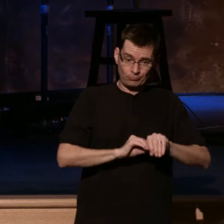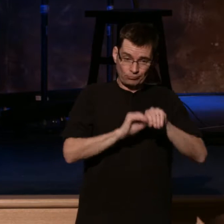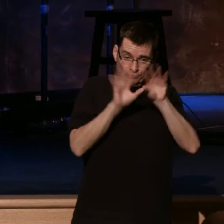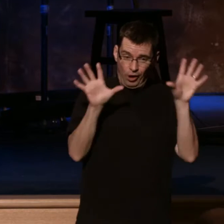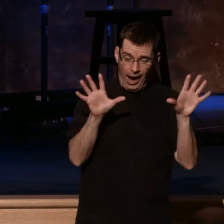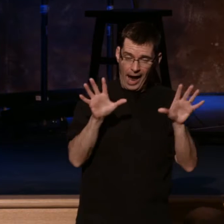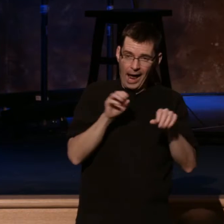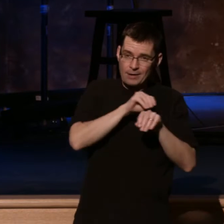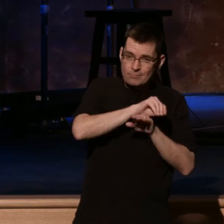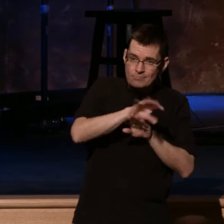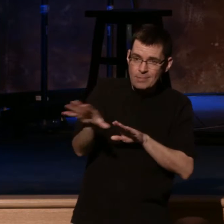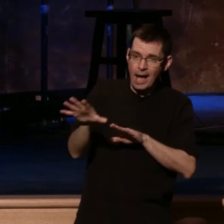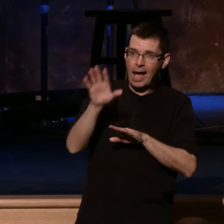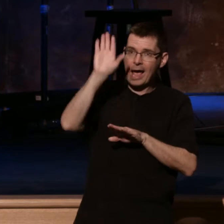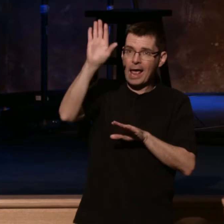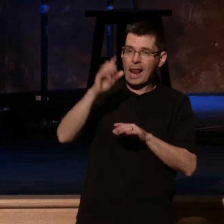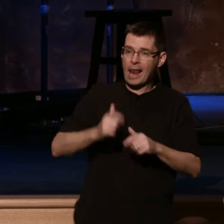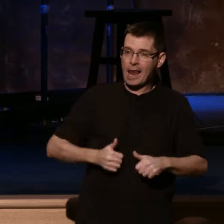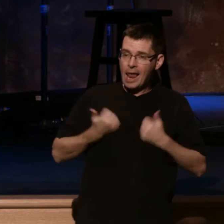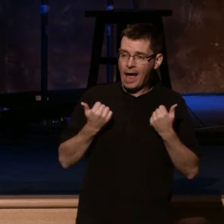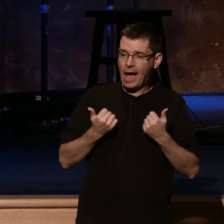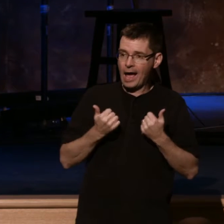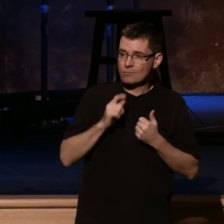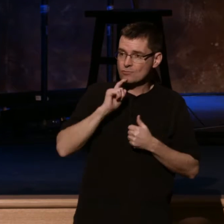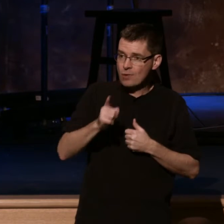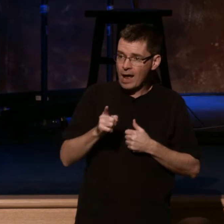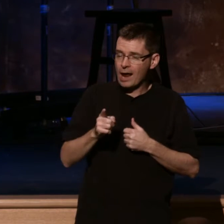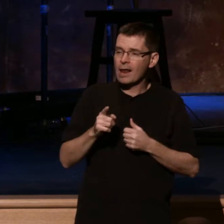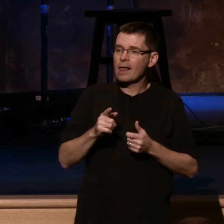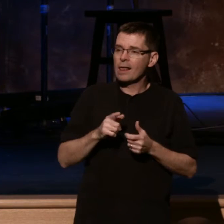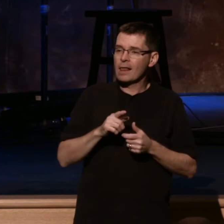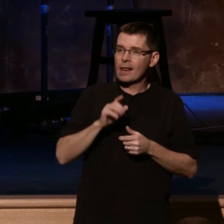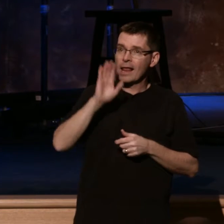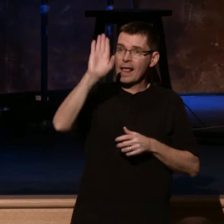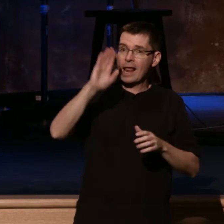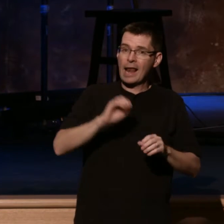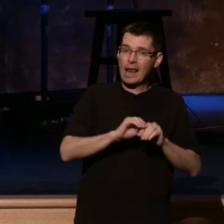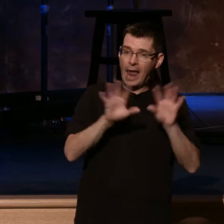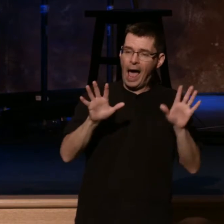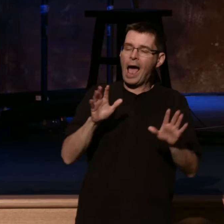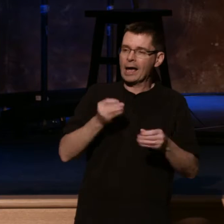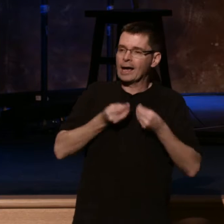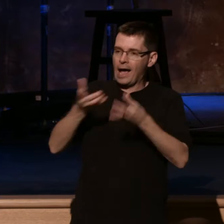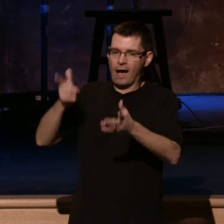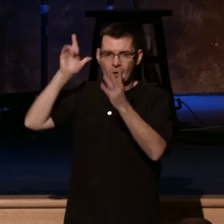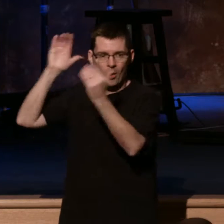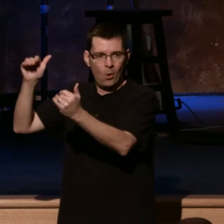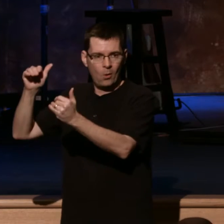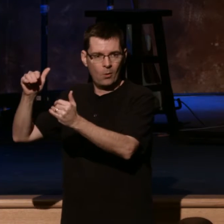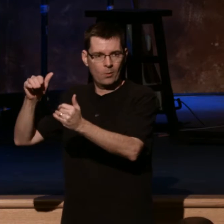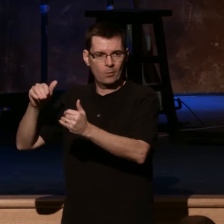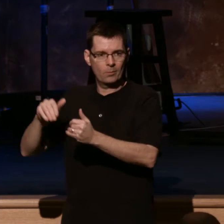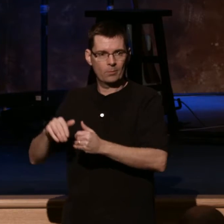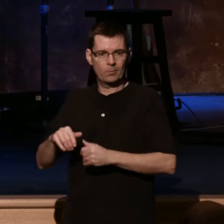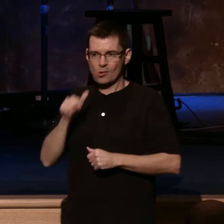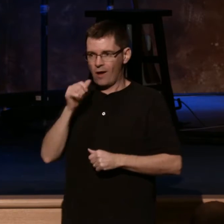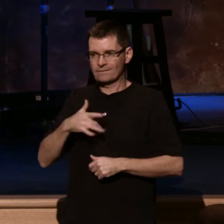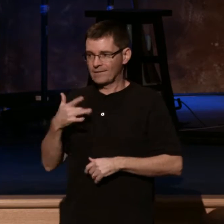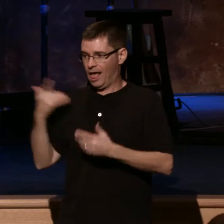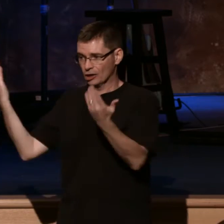glory is dominating the daily reality of our journey, truly there is hope. So we're going to look at this psalm through a gospel lens,